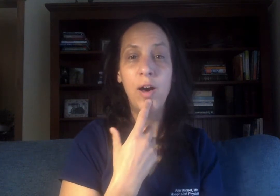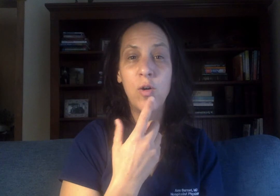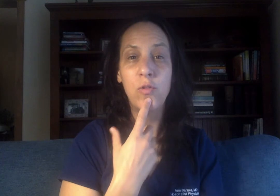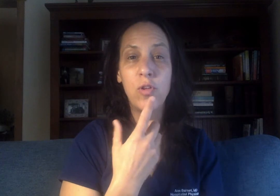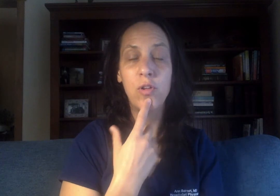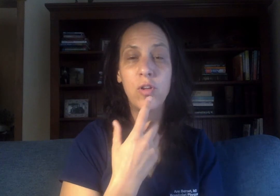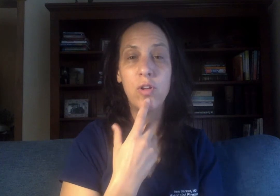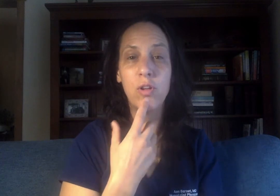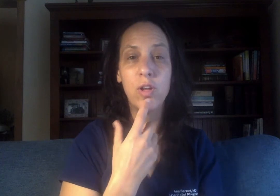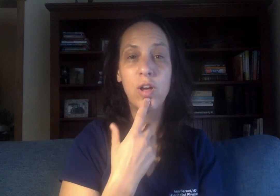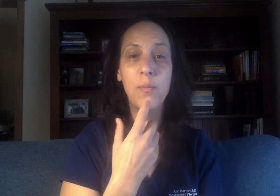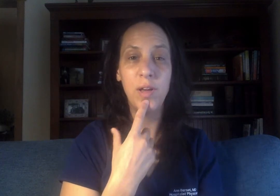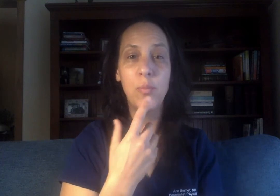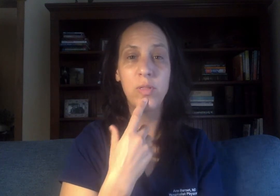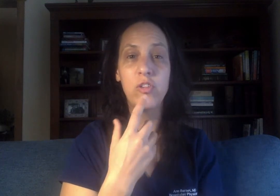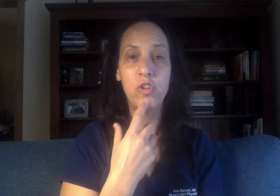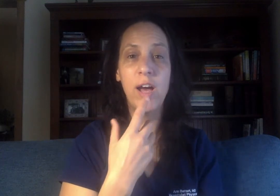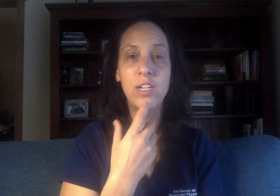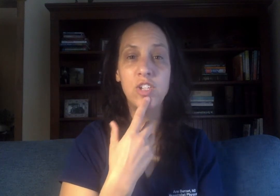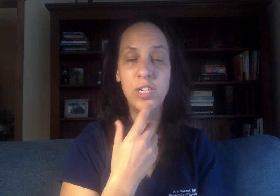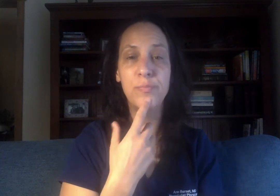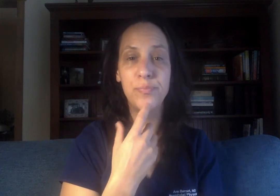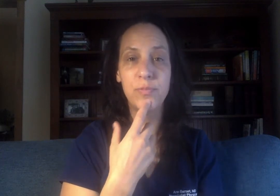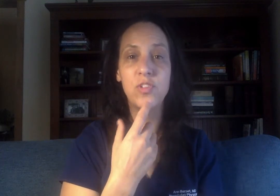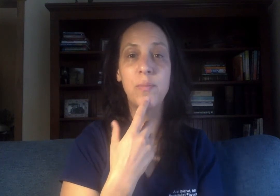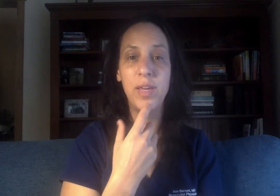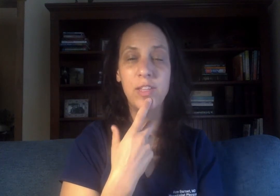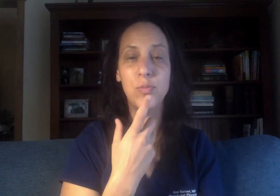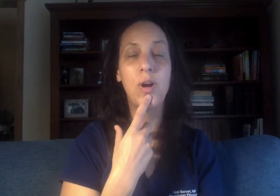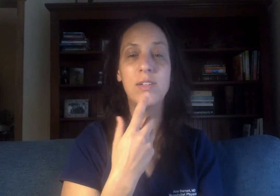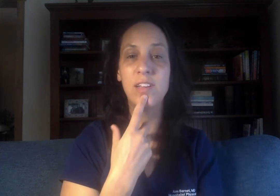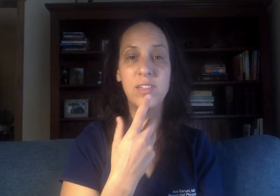coming up with the strategy to make this process